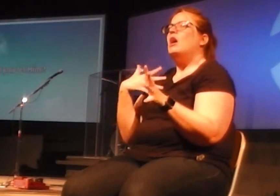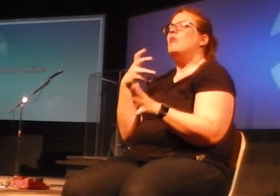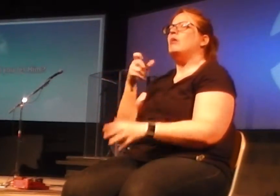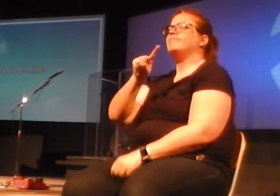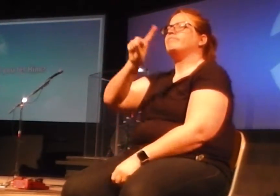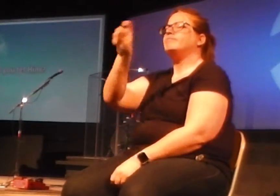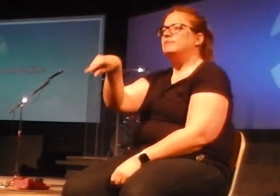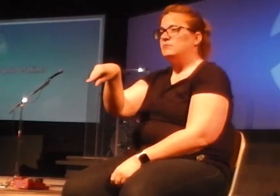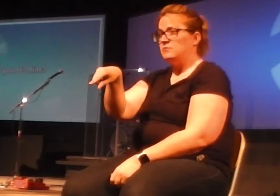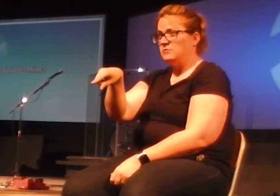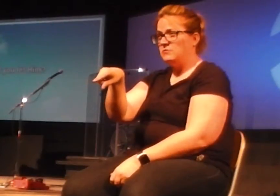will you let him?